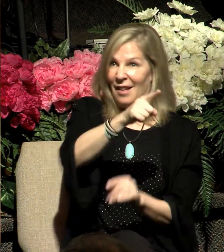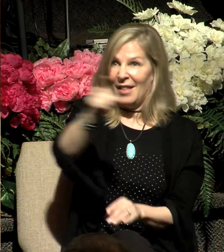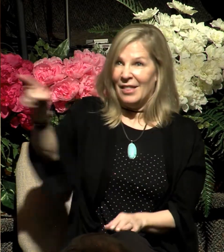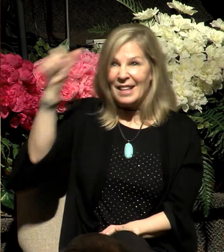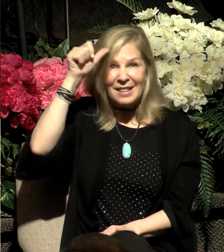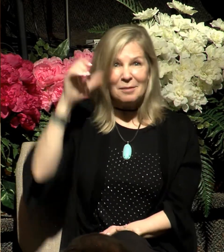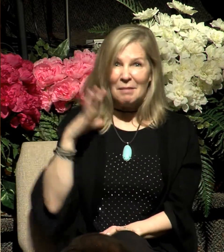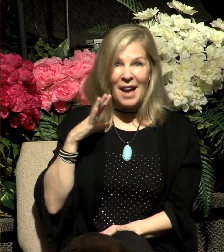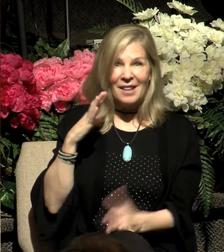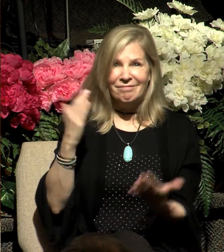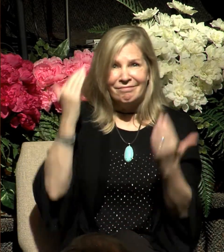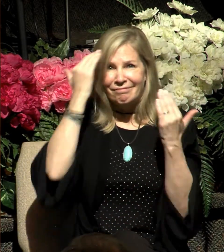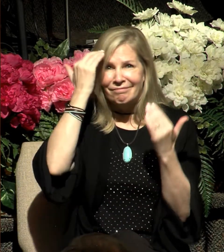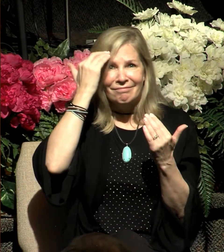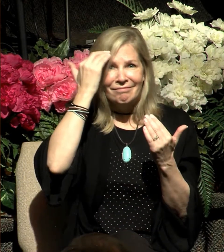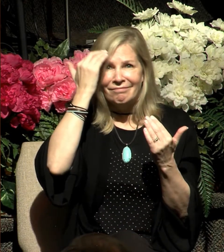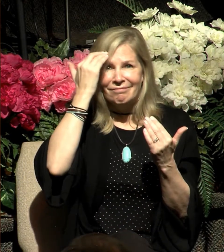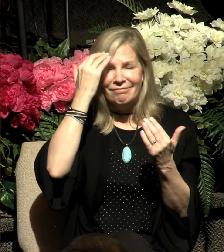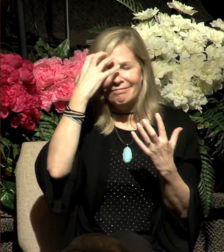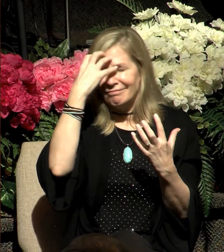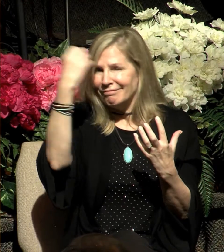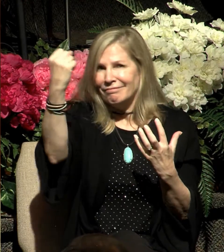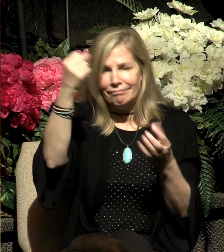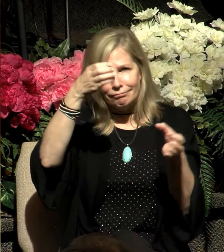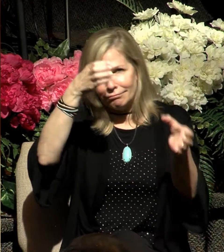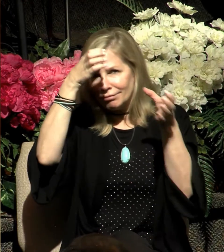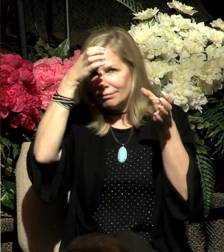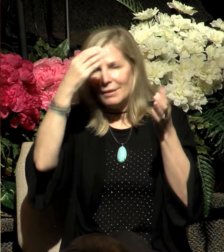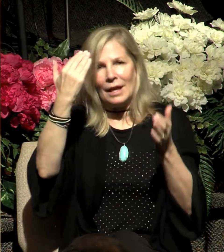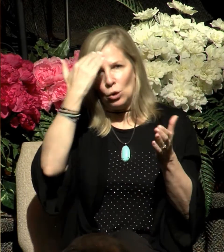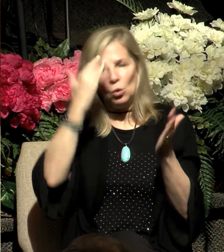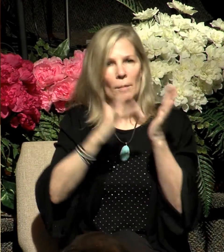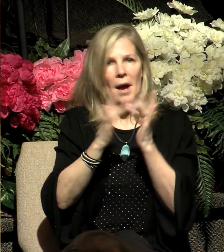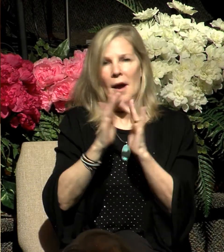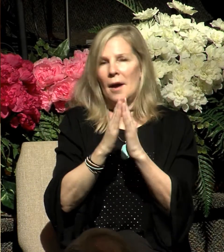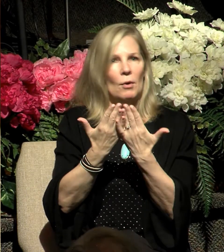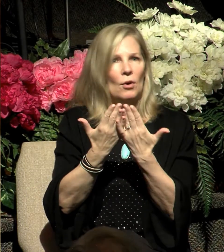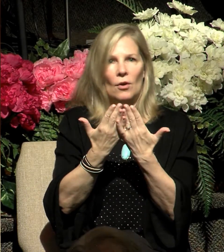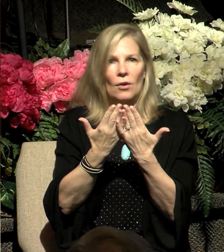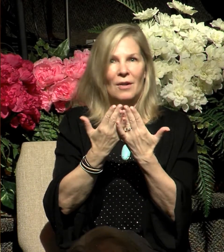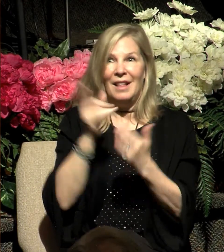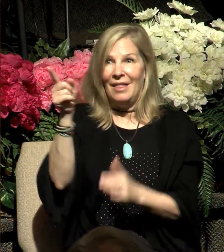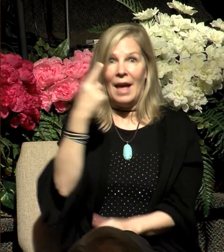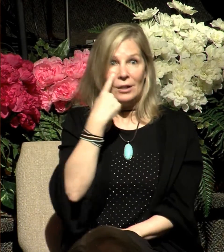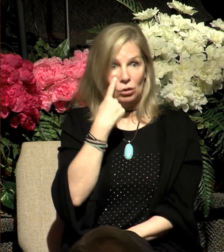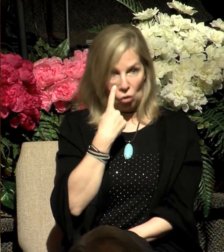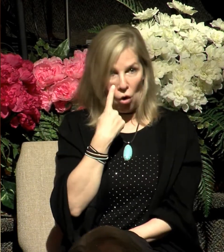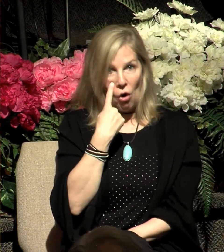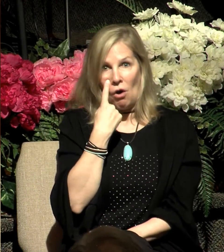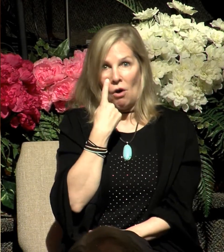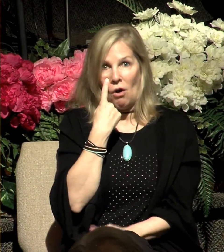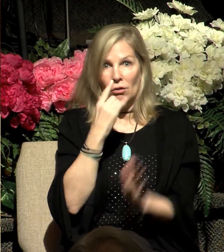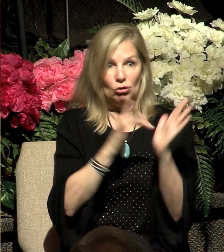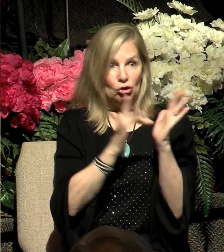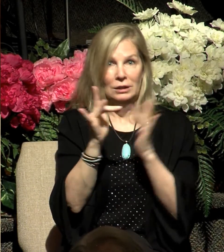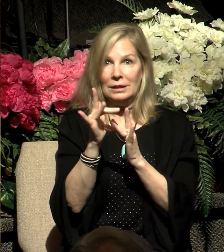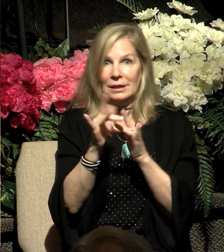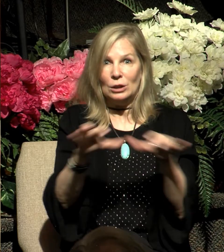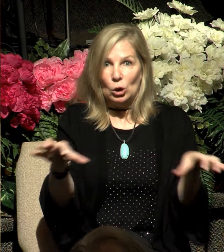they were very familiar with the scriptures. They knew the Bible. These men witnessed firsthand the miracles of Jesus. They saw